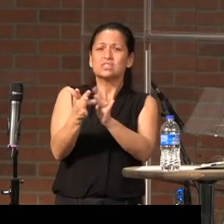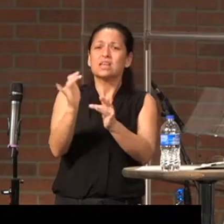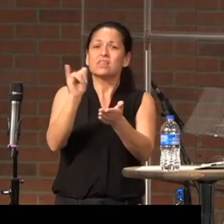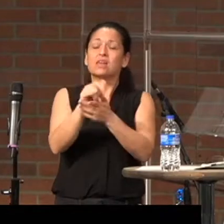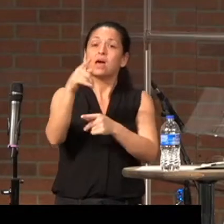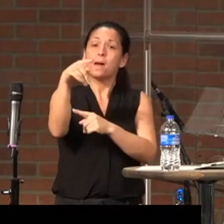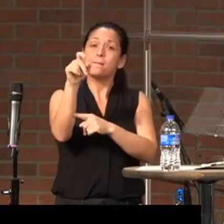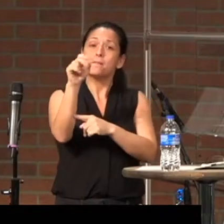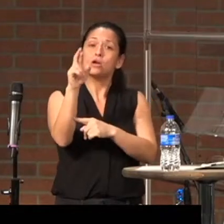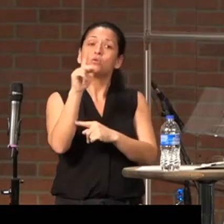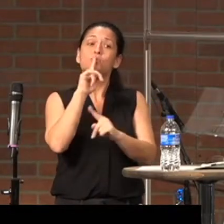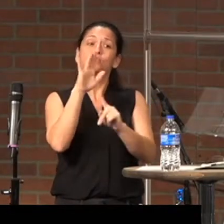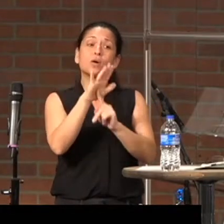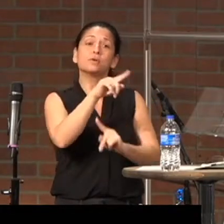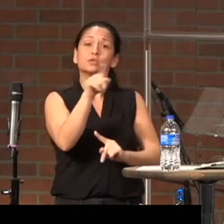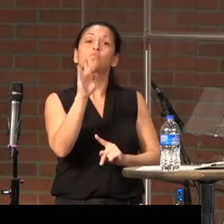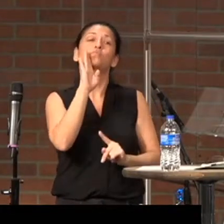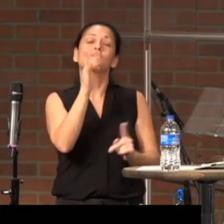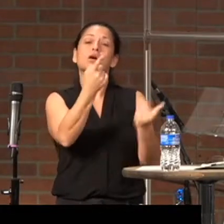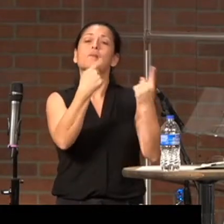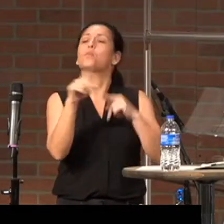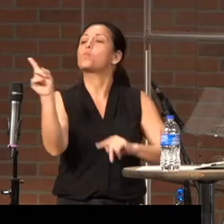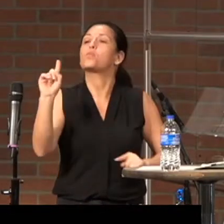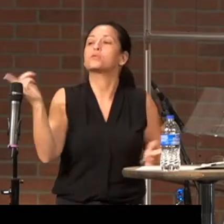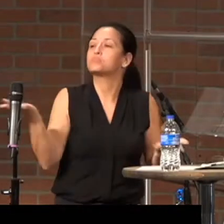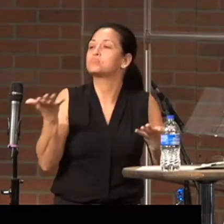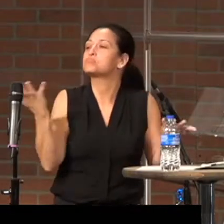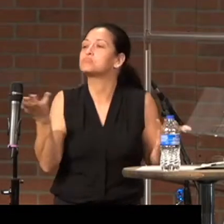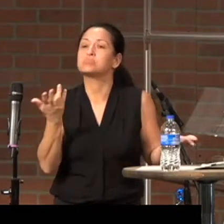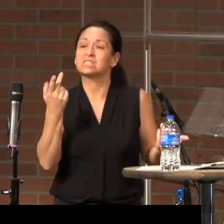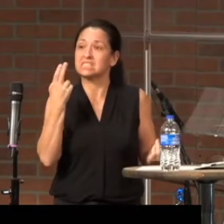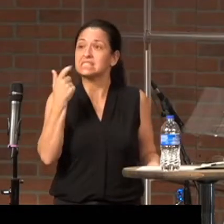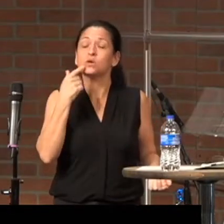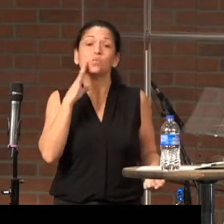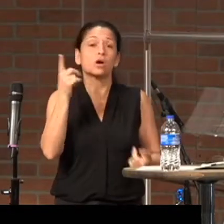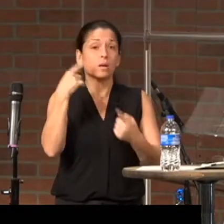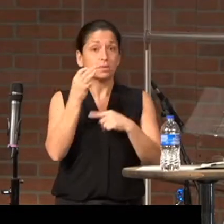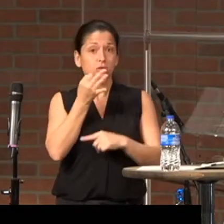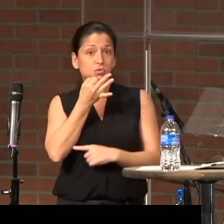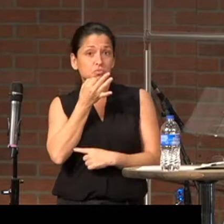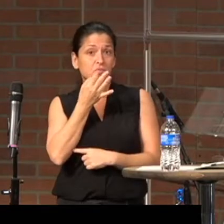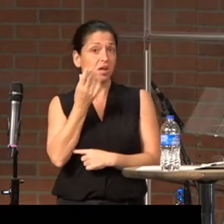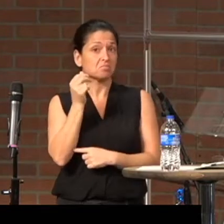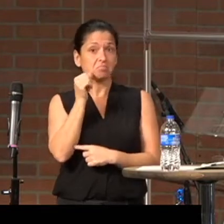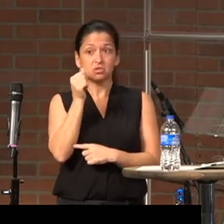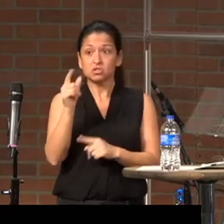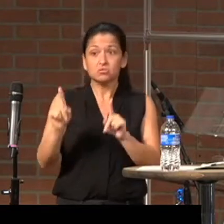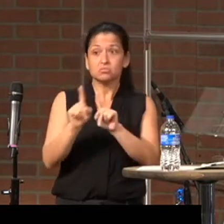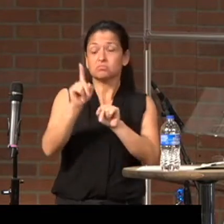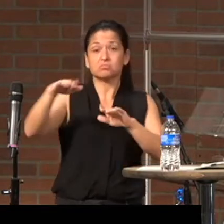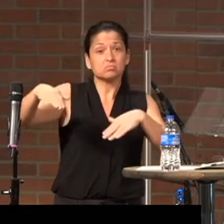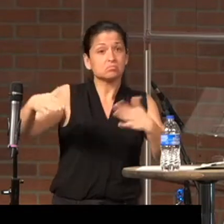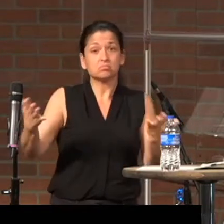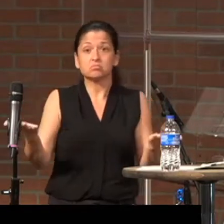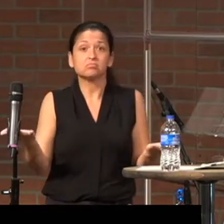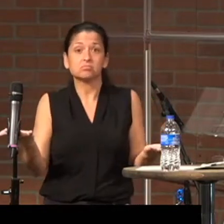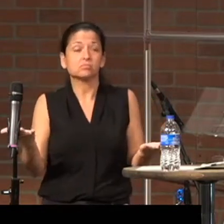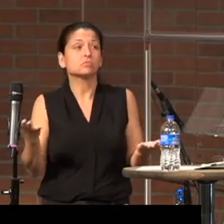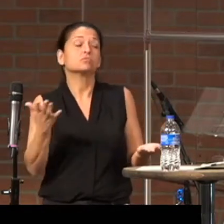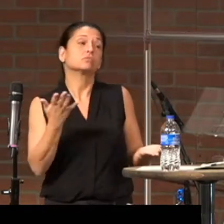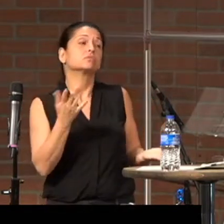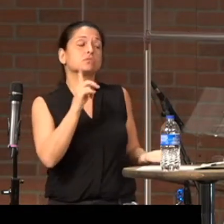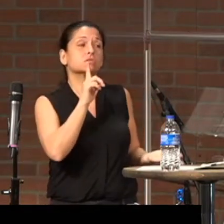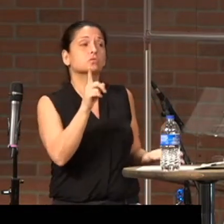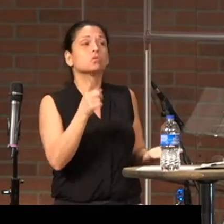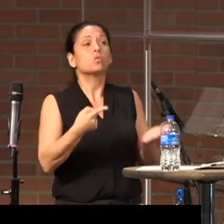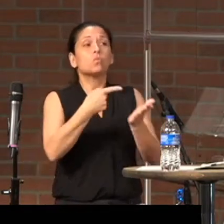promised you was coming? He said he'd be here soon, and he hasn't showed up yet. And so